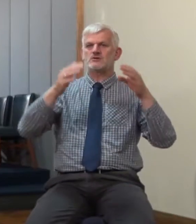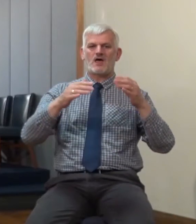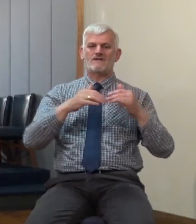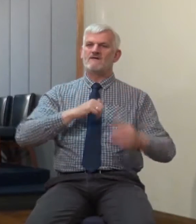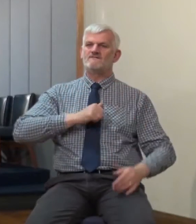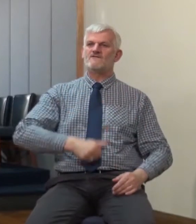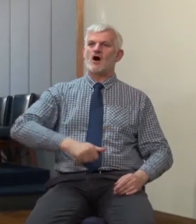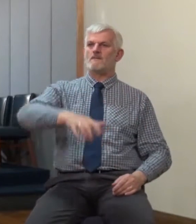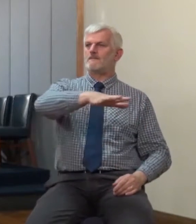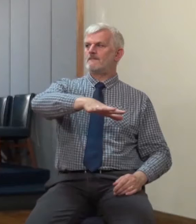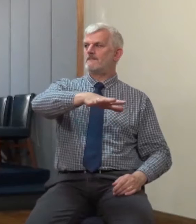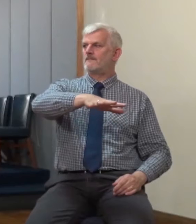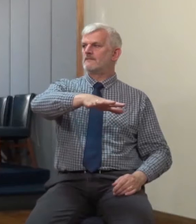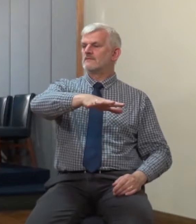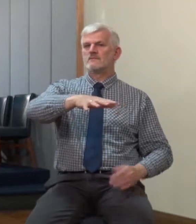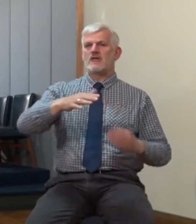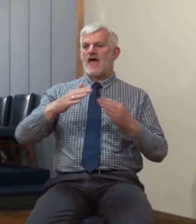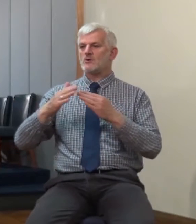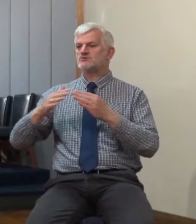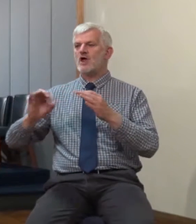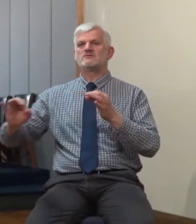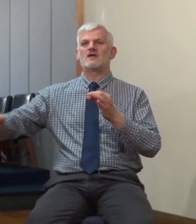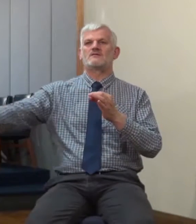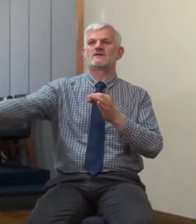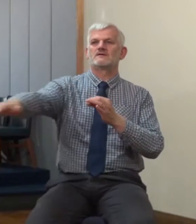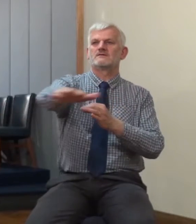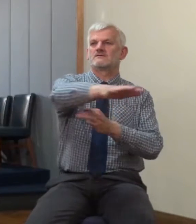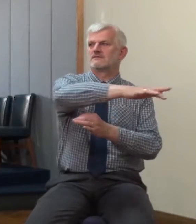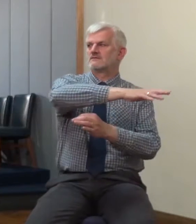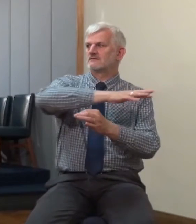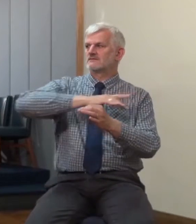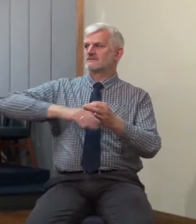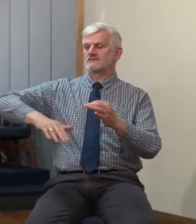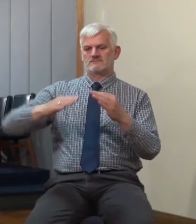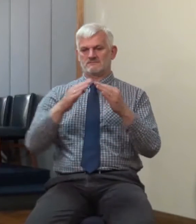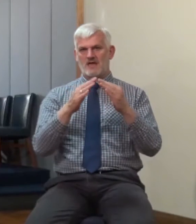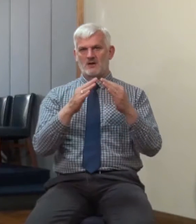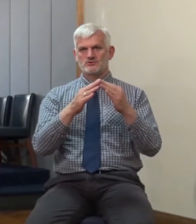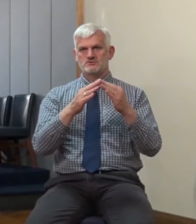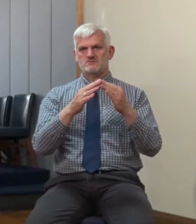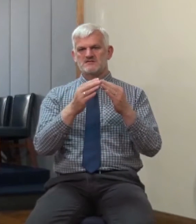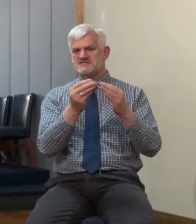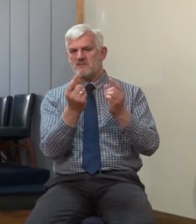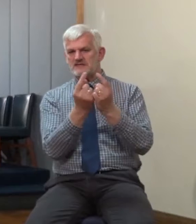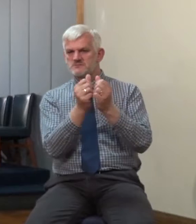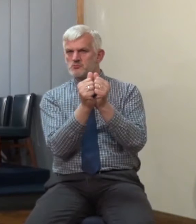spread out buildings, if they'd had things stored which were precious to them. Then at certain times of the